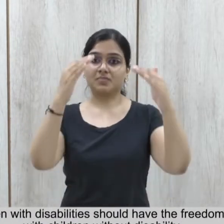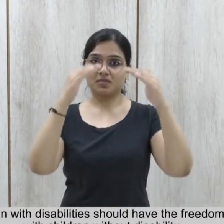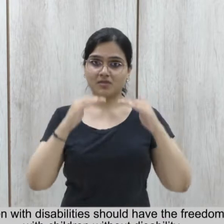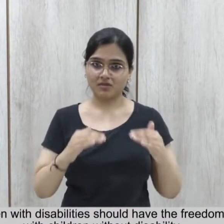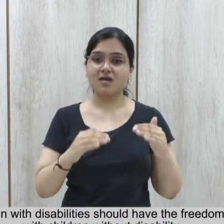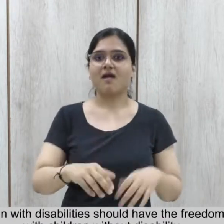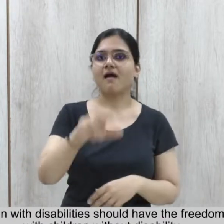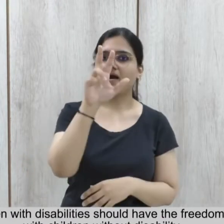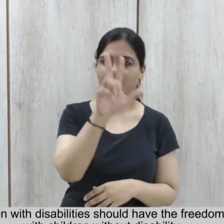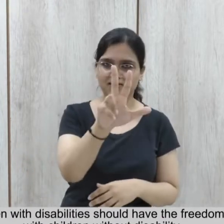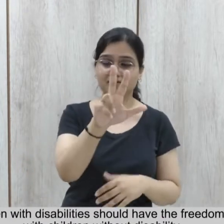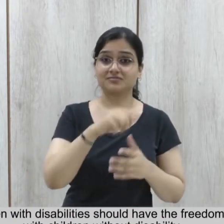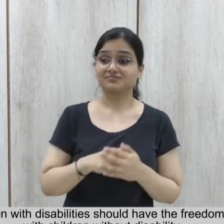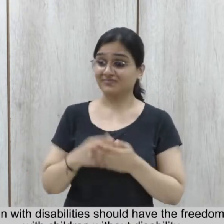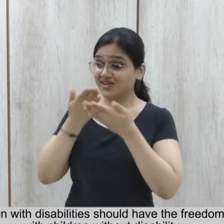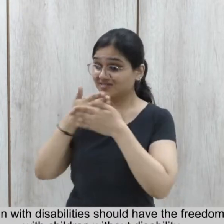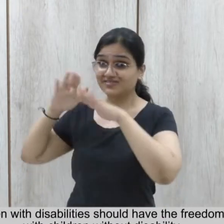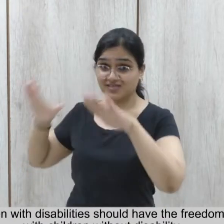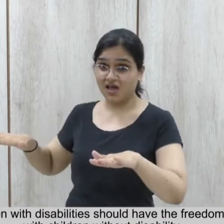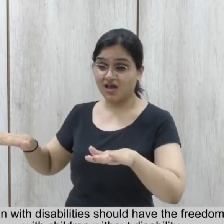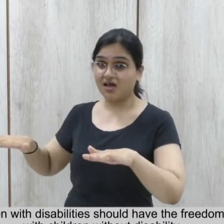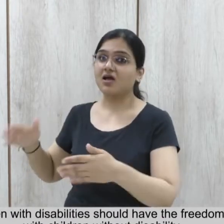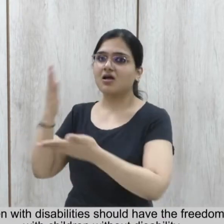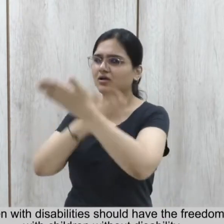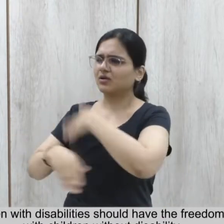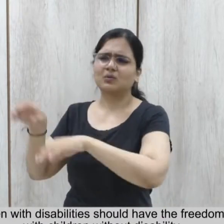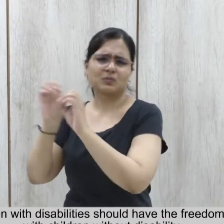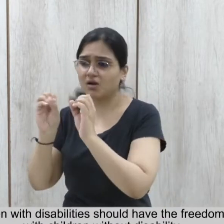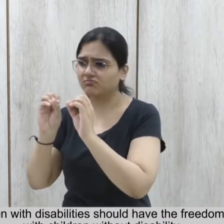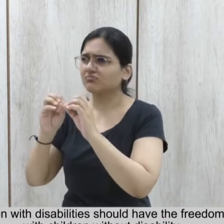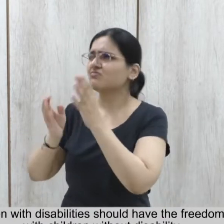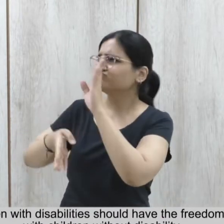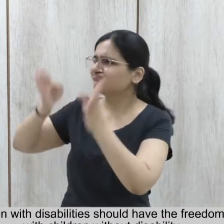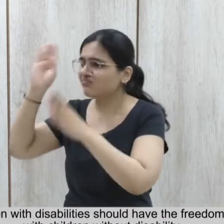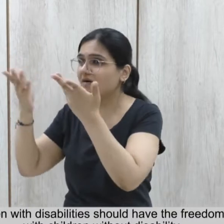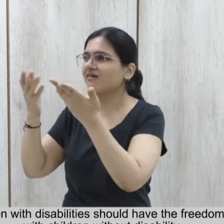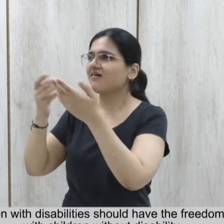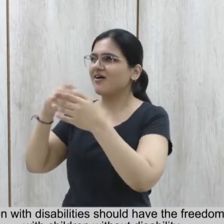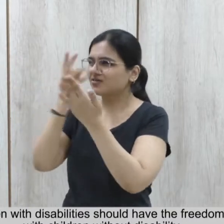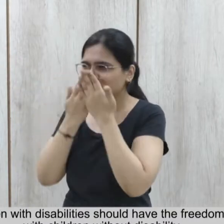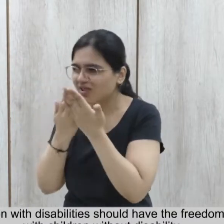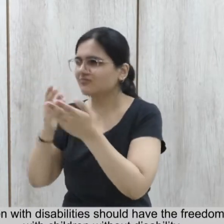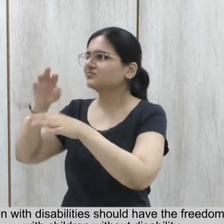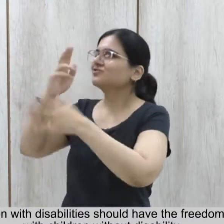Recognizes that children with disabilities should have